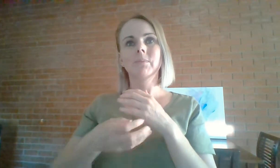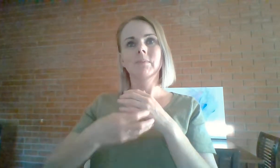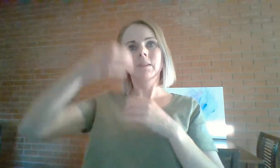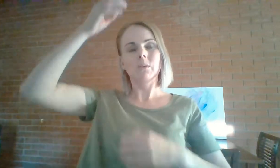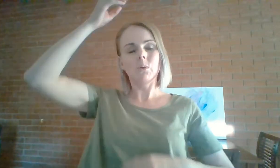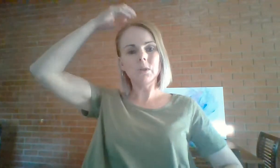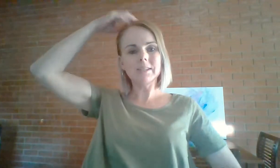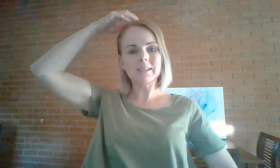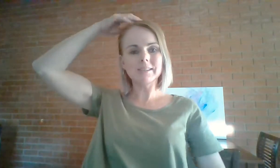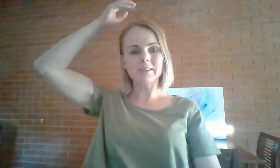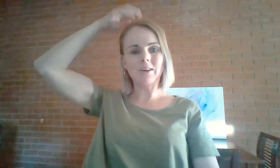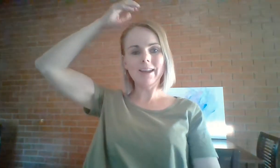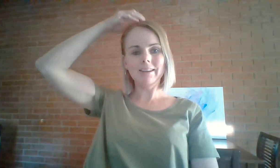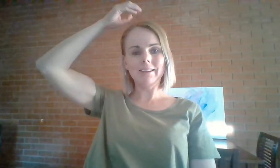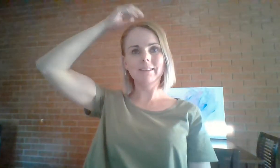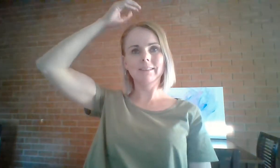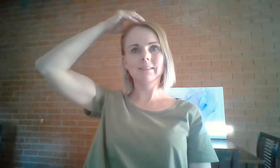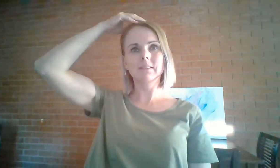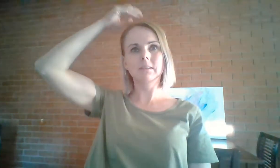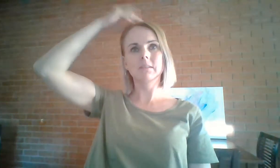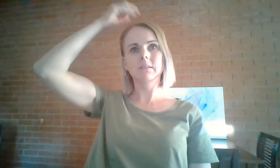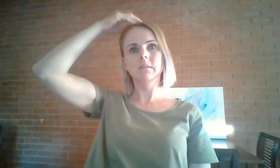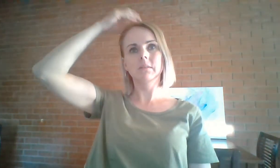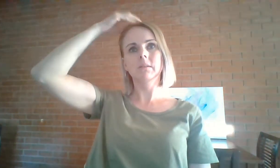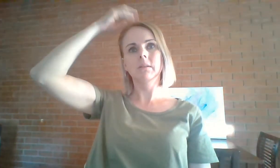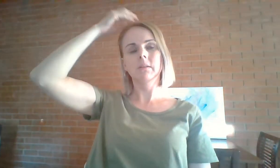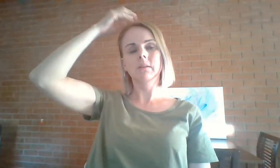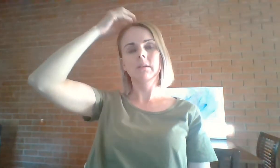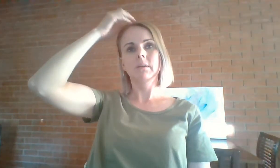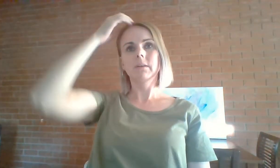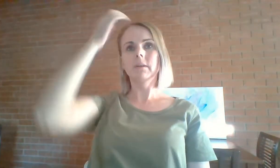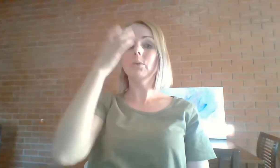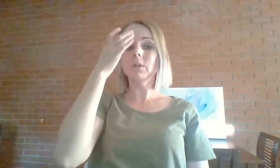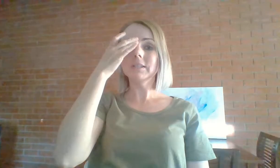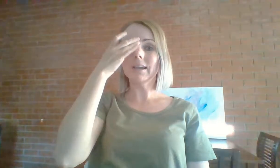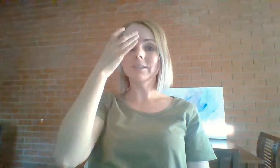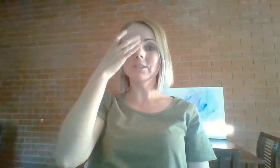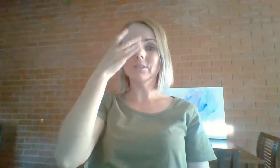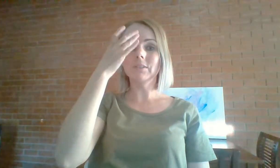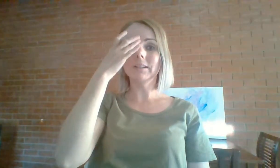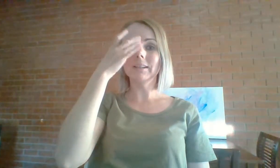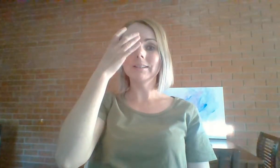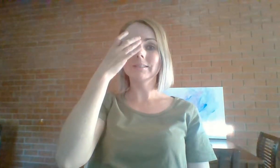All this anxiety and all these anxious feelings